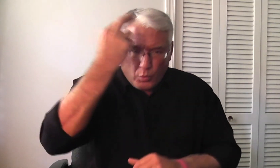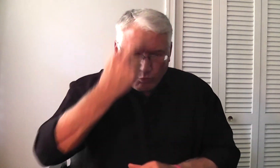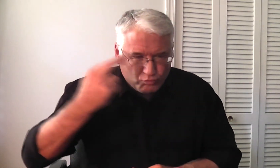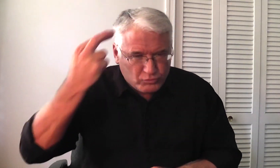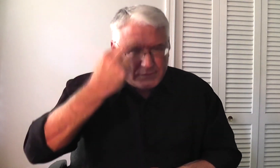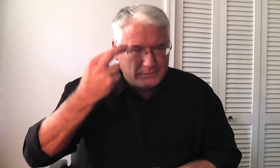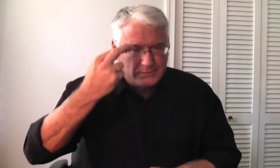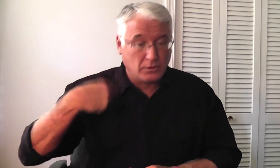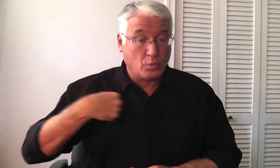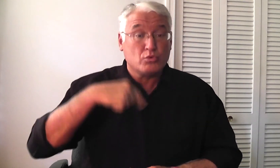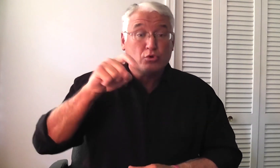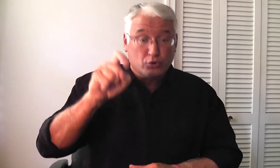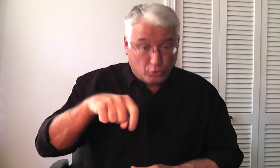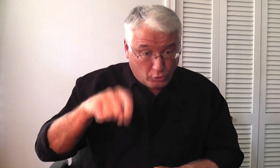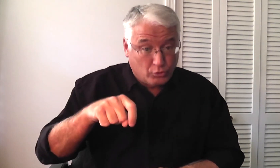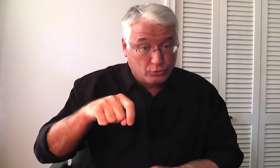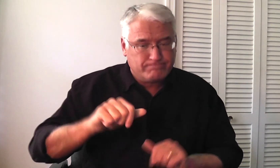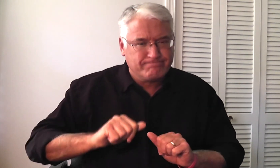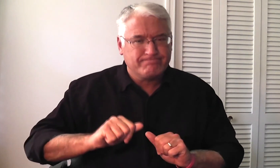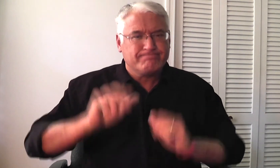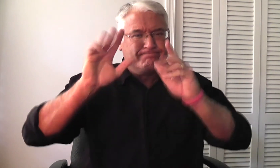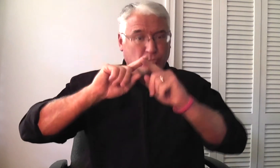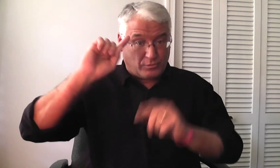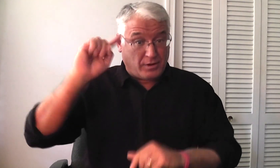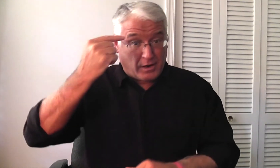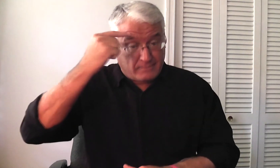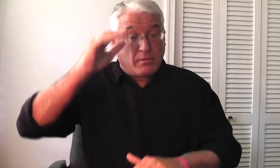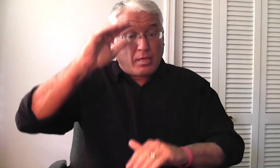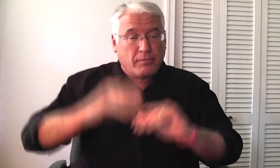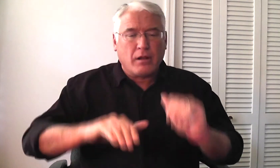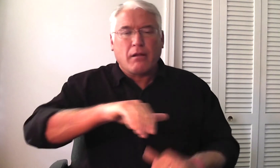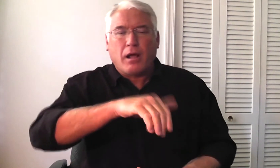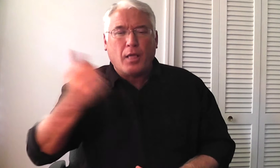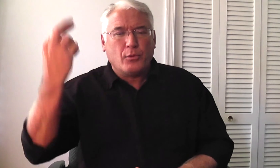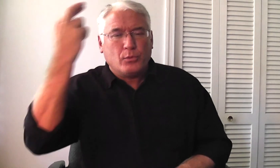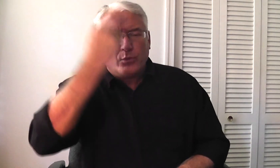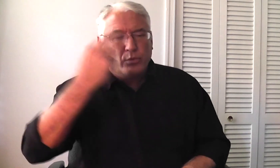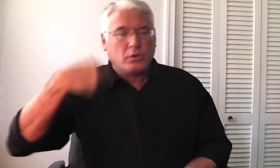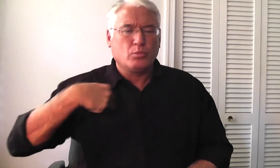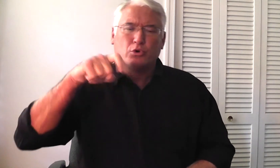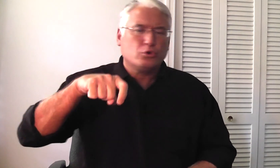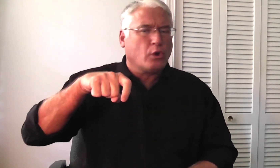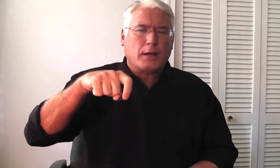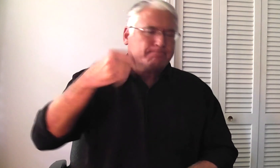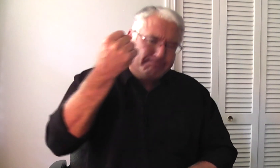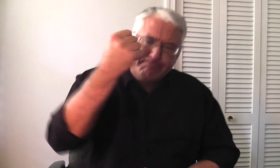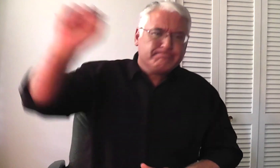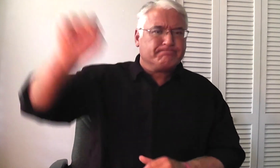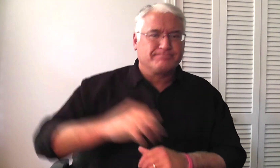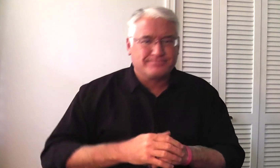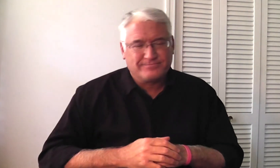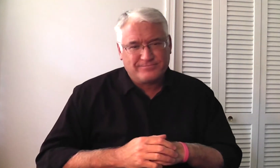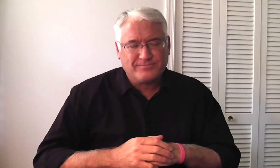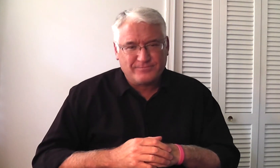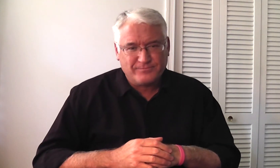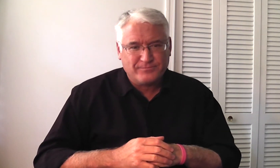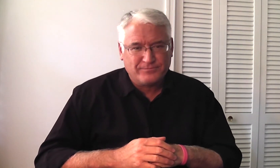There's more reasons that we need to submit to our government than reasons that we need to rebel.